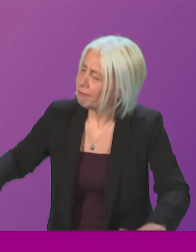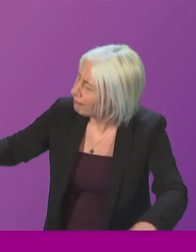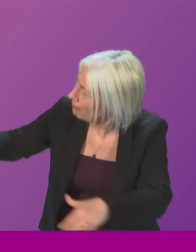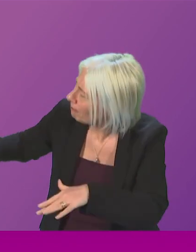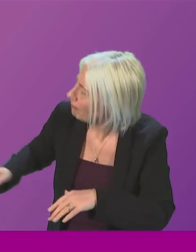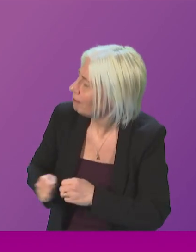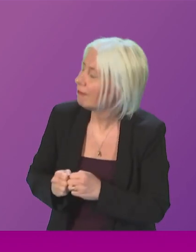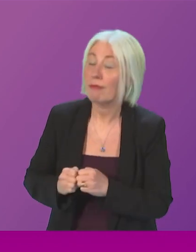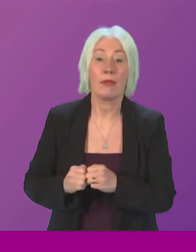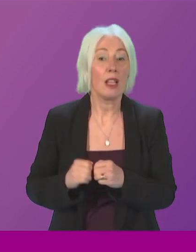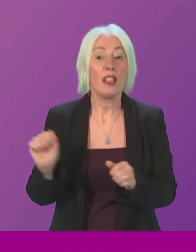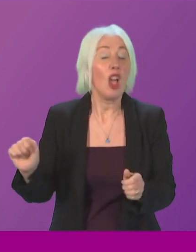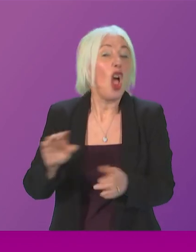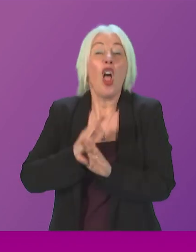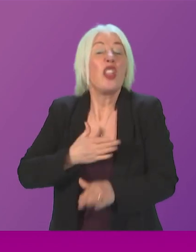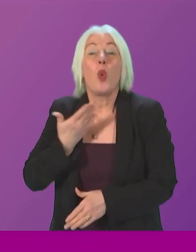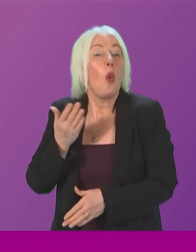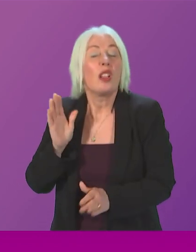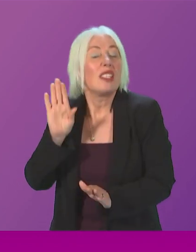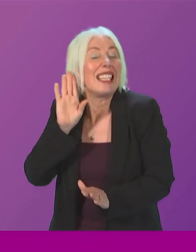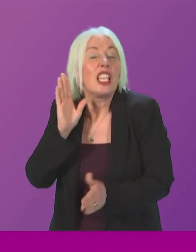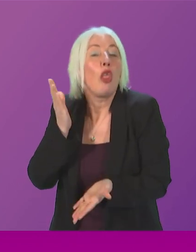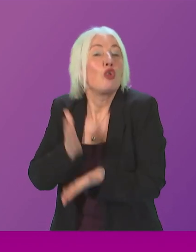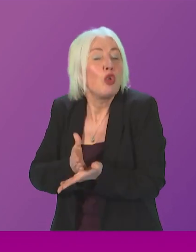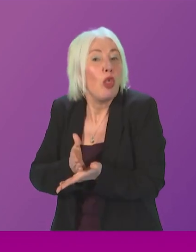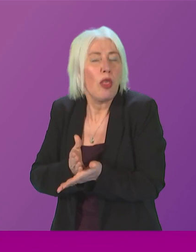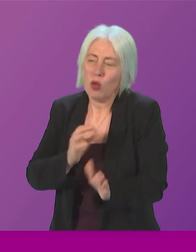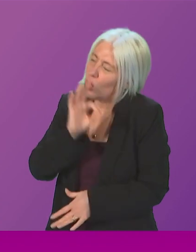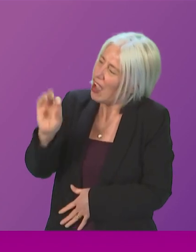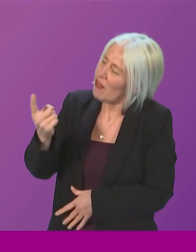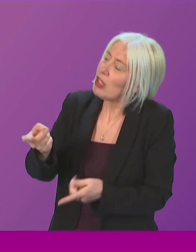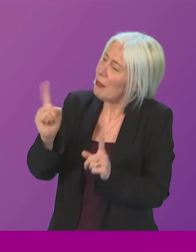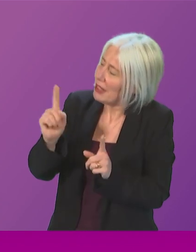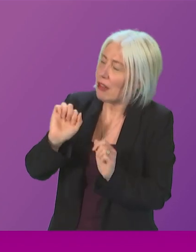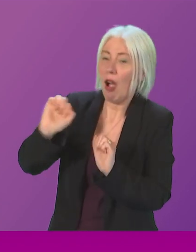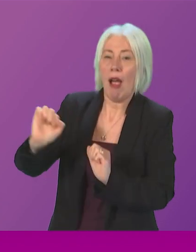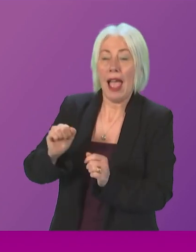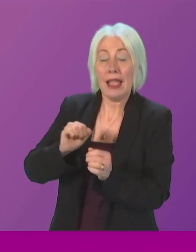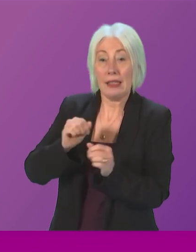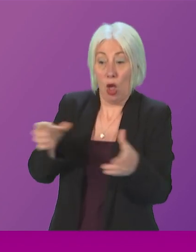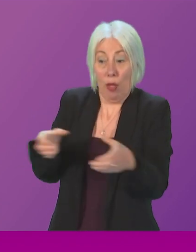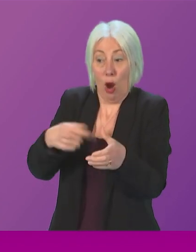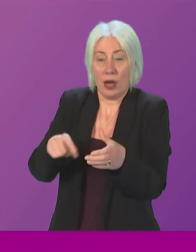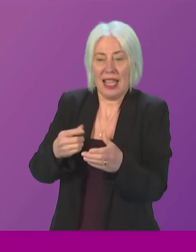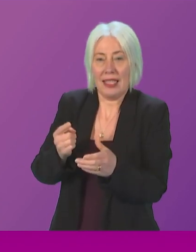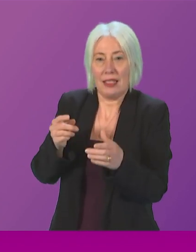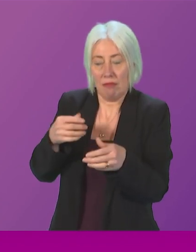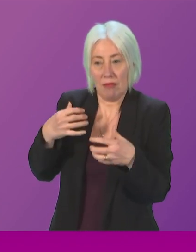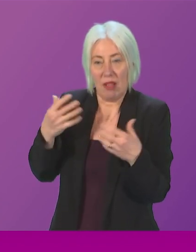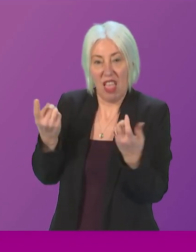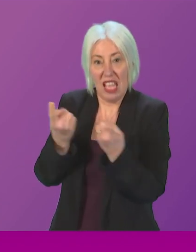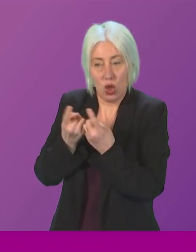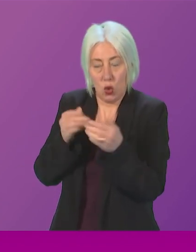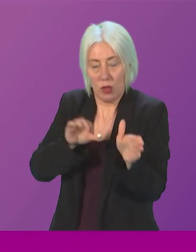They don't like the truth, presenting officer. So can I ask the First Minister to put aside his party's self-interest and be honest?